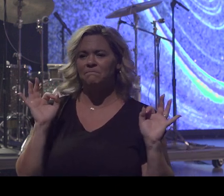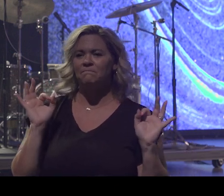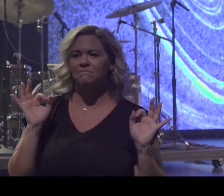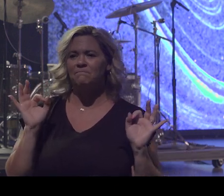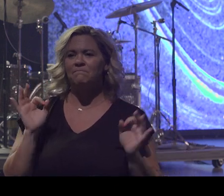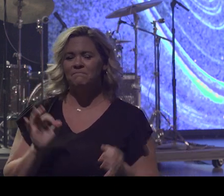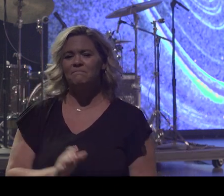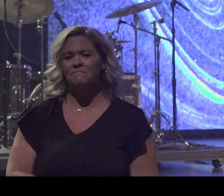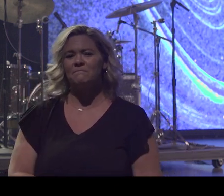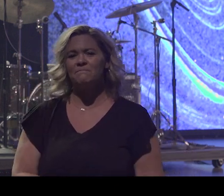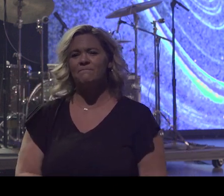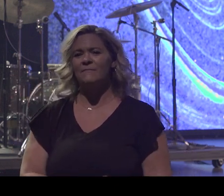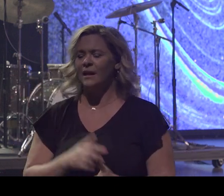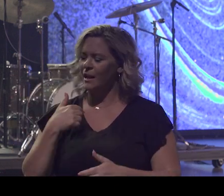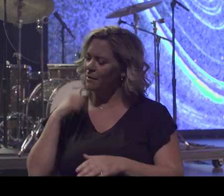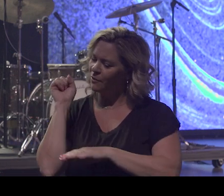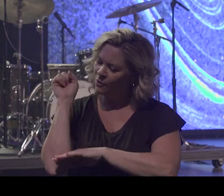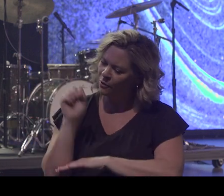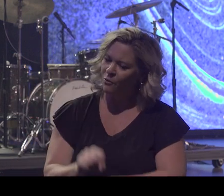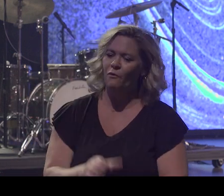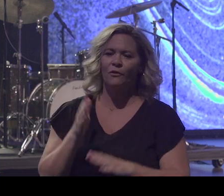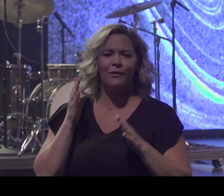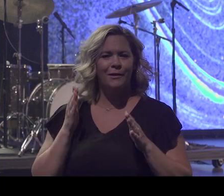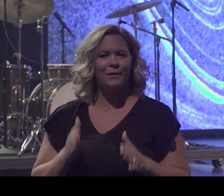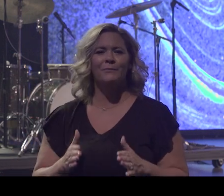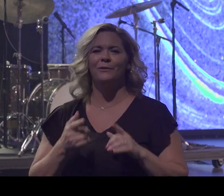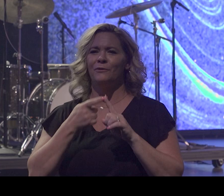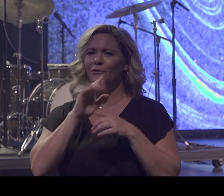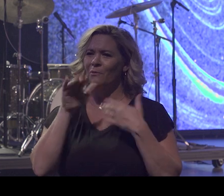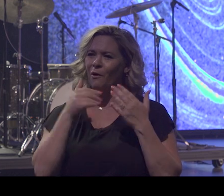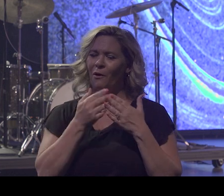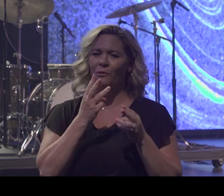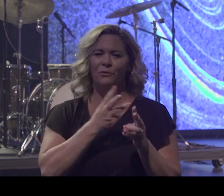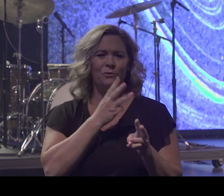And I'm an overcomer. From all the worldly things. I'm not famous.